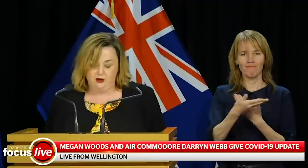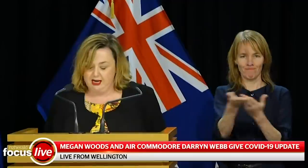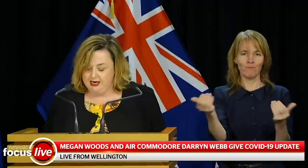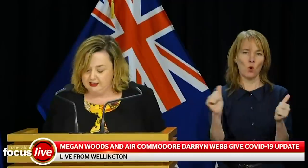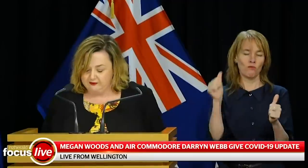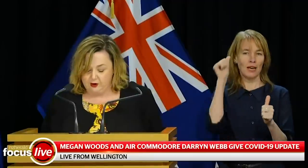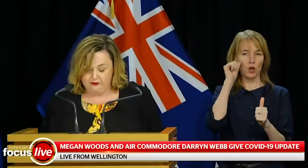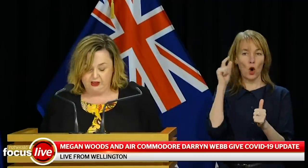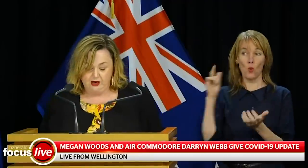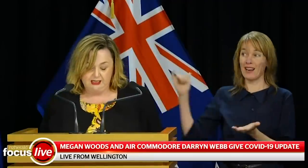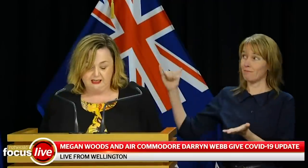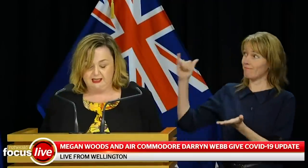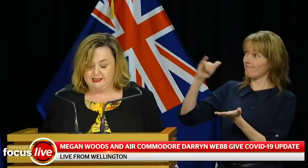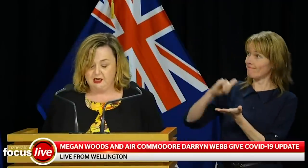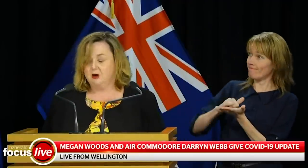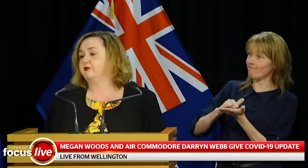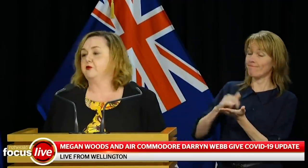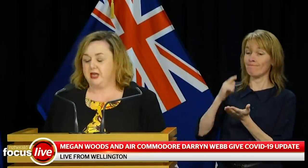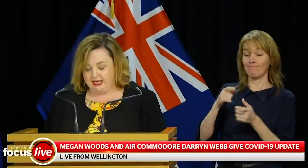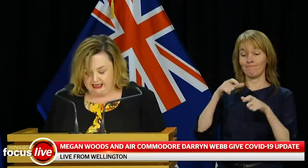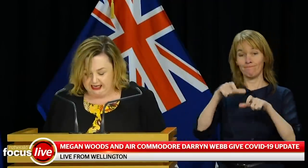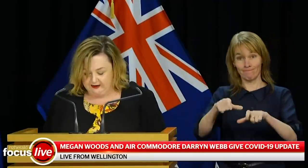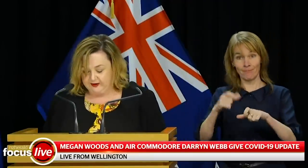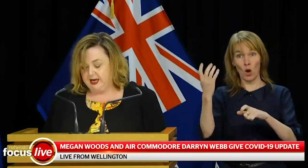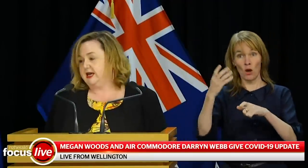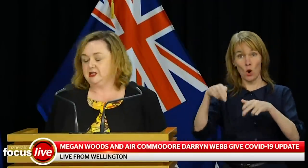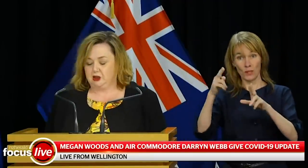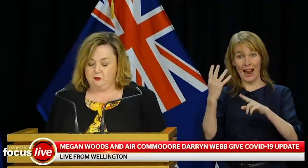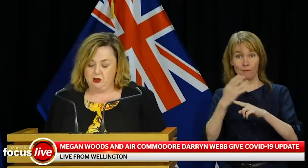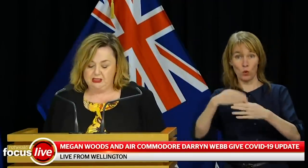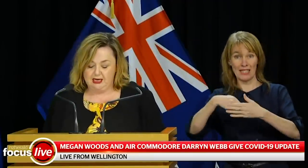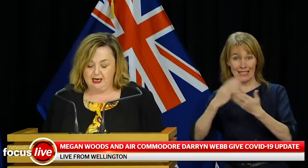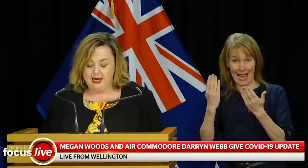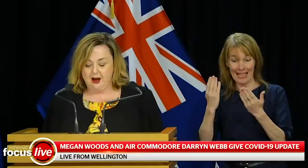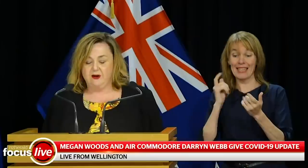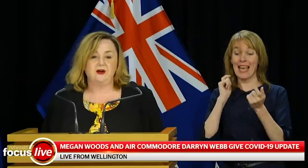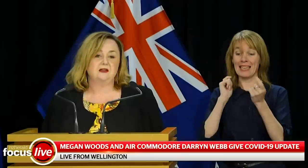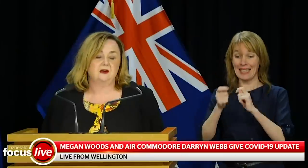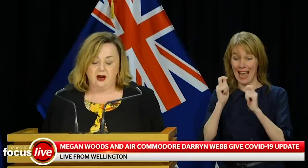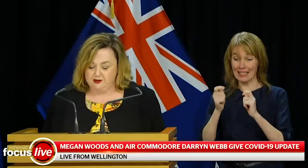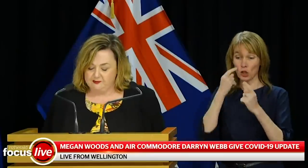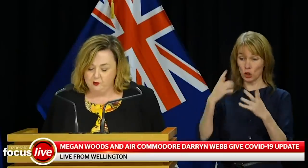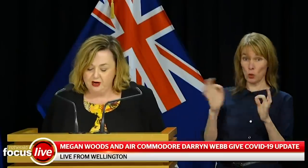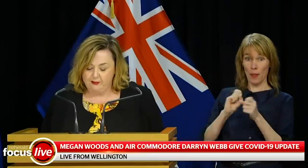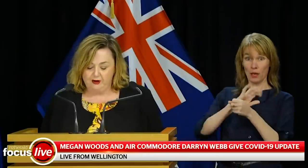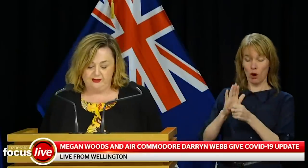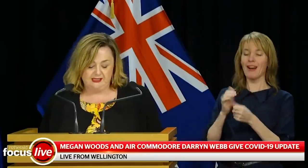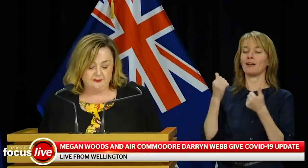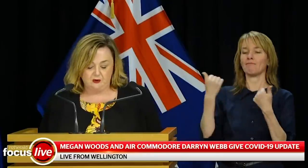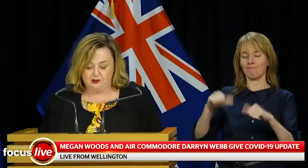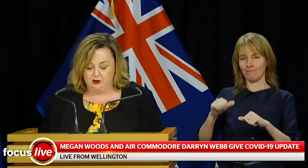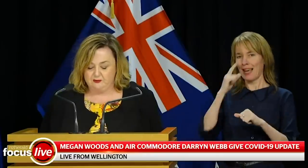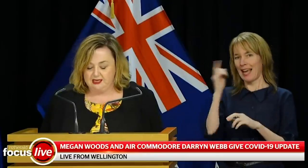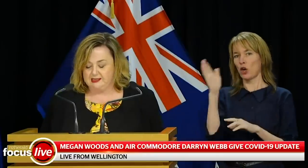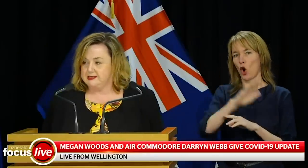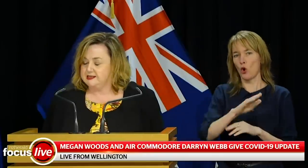and return a negative COVID-19 test before they can leave into the community. However, there are a small number of